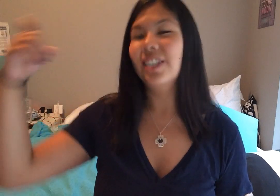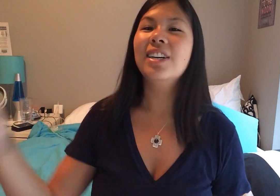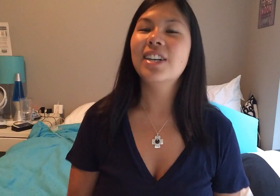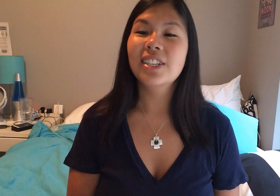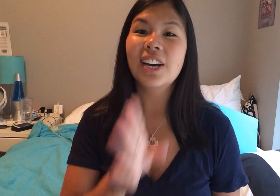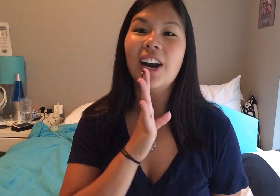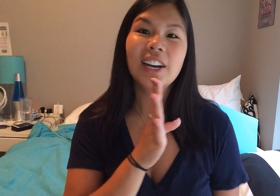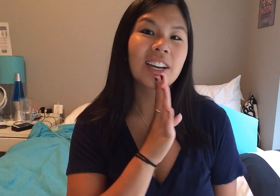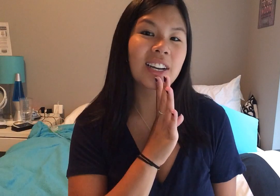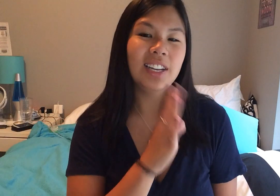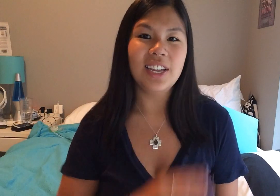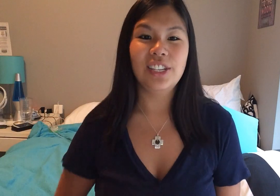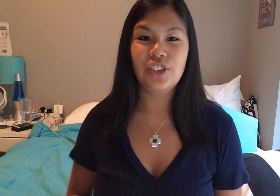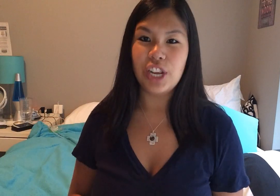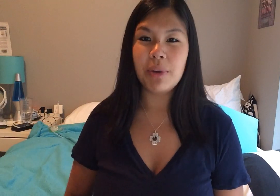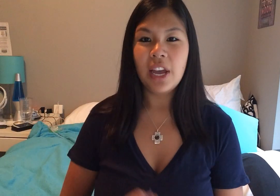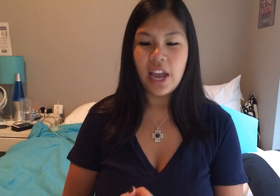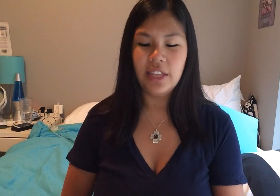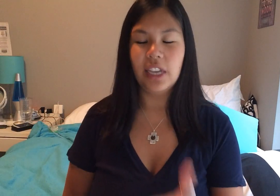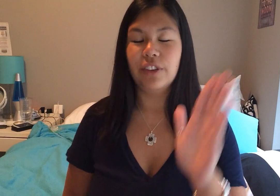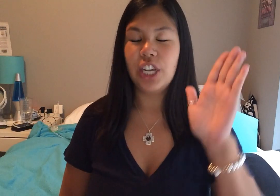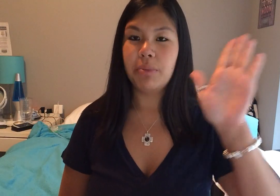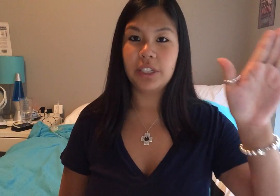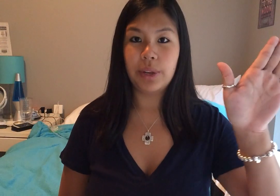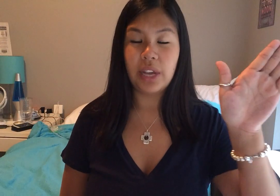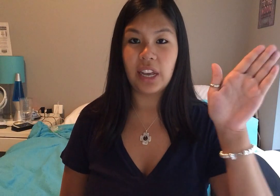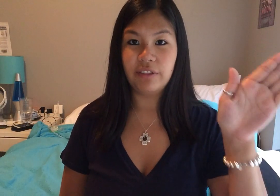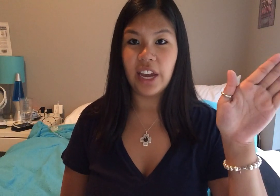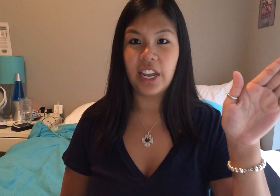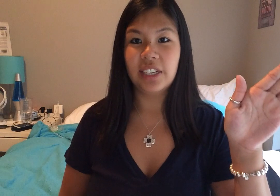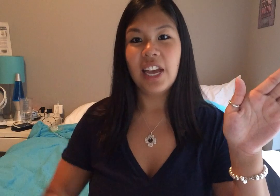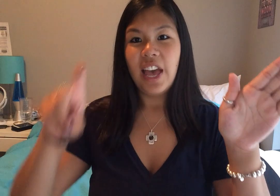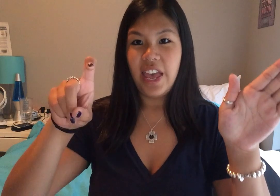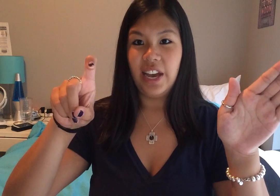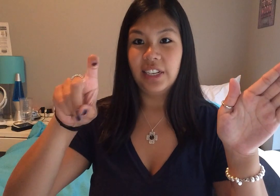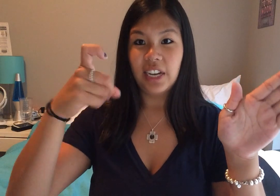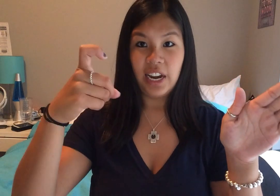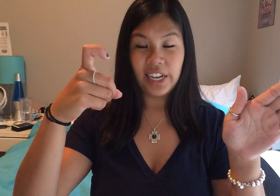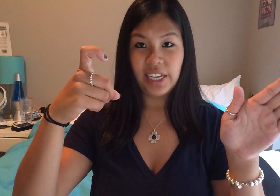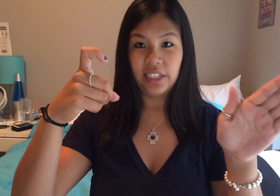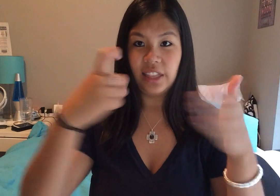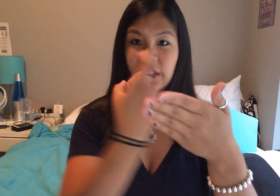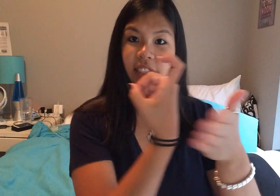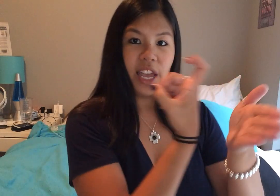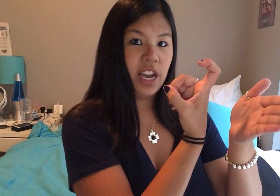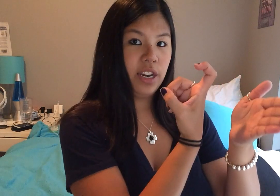because talk is cheap, and the sign for cheap is where you take a flat hand, and an X hand like this, and